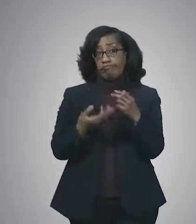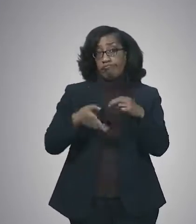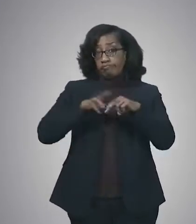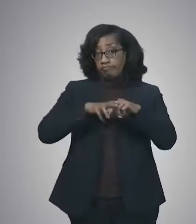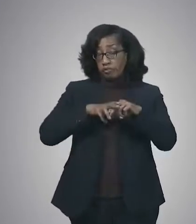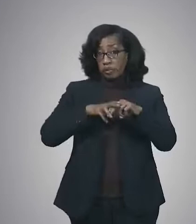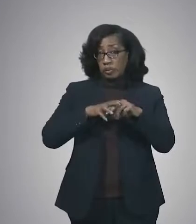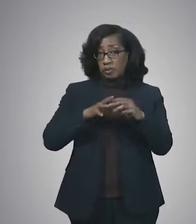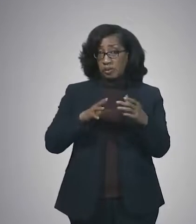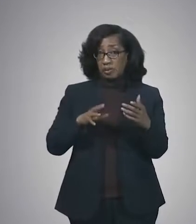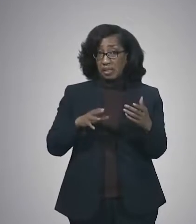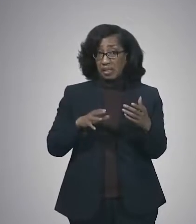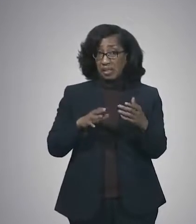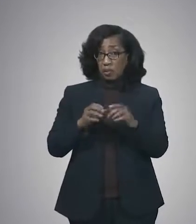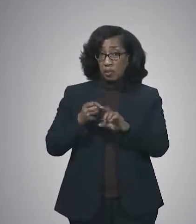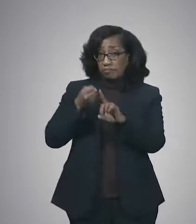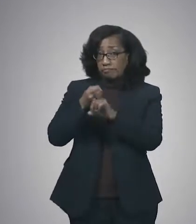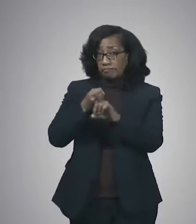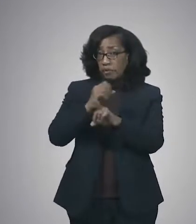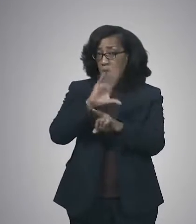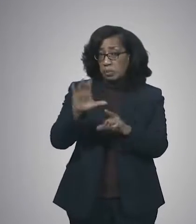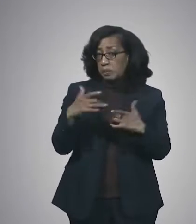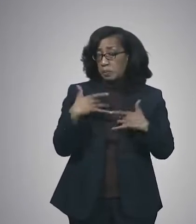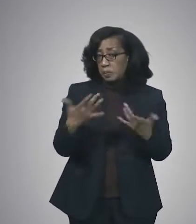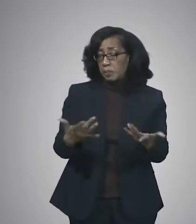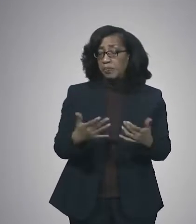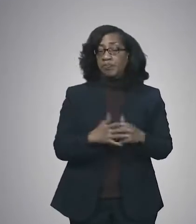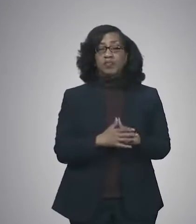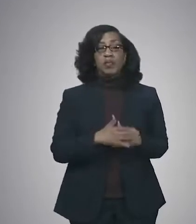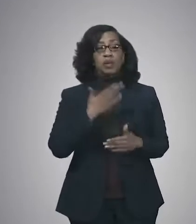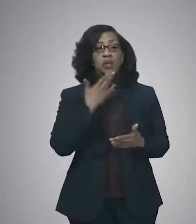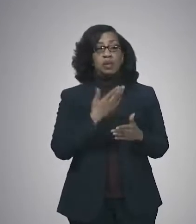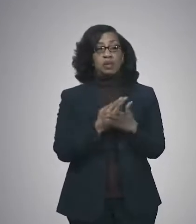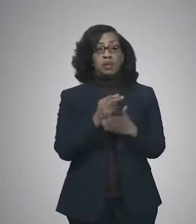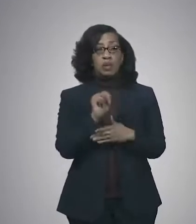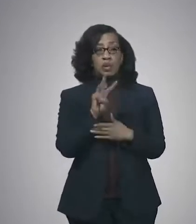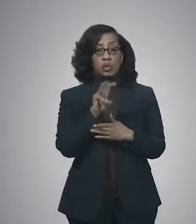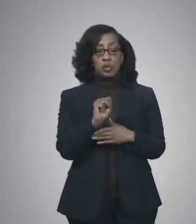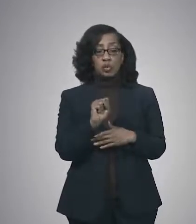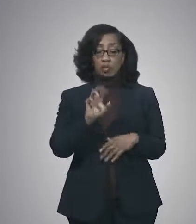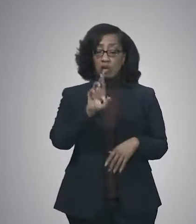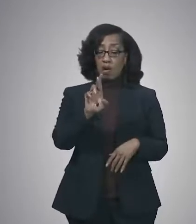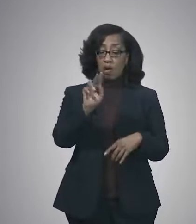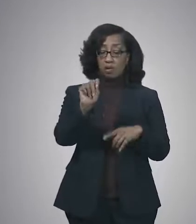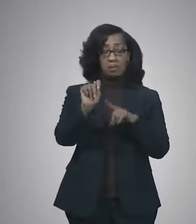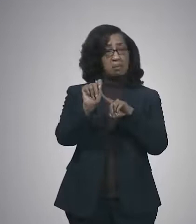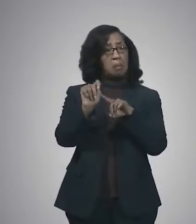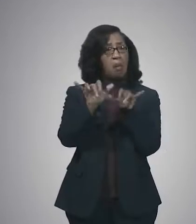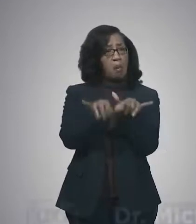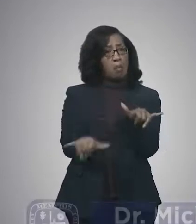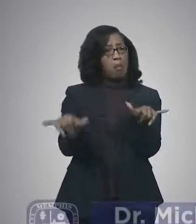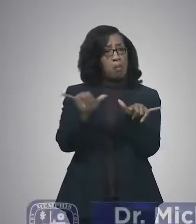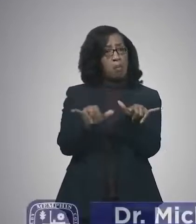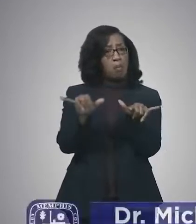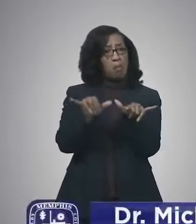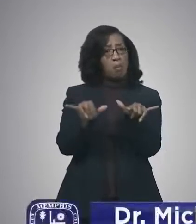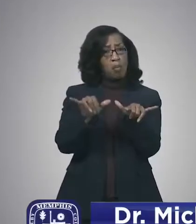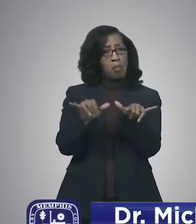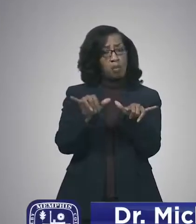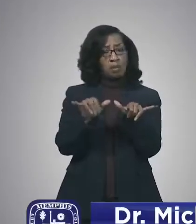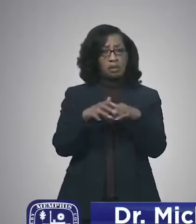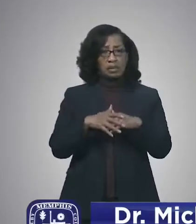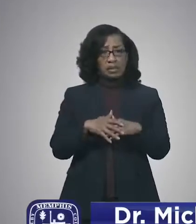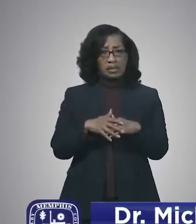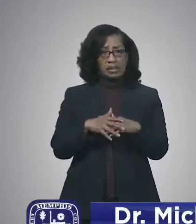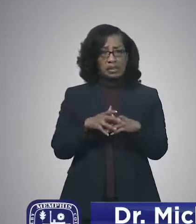affect Christmas? Well, the good news is, is that the RT has remained pretty steady right there at that